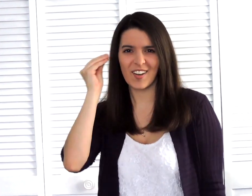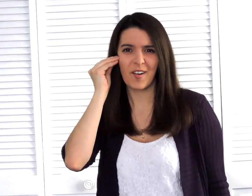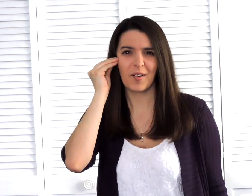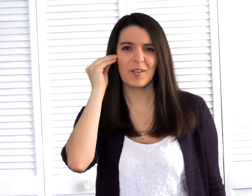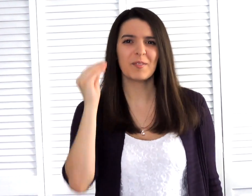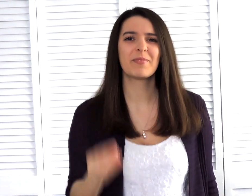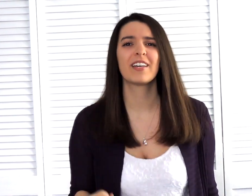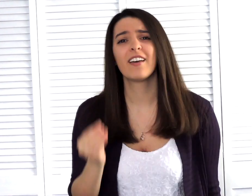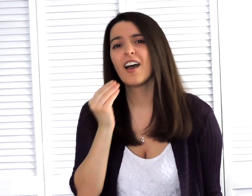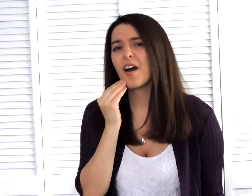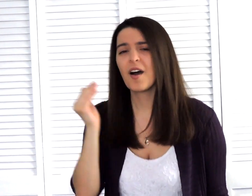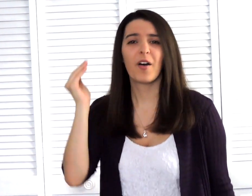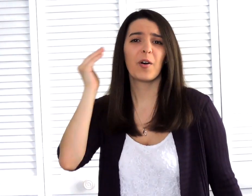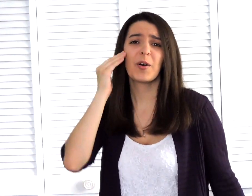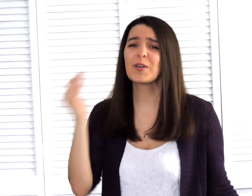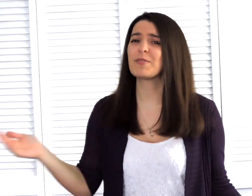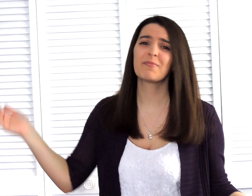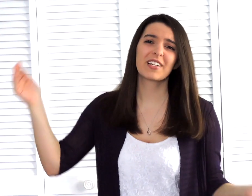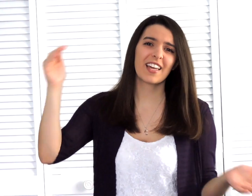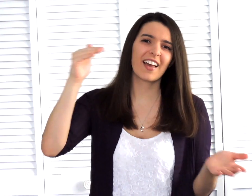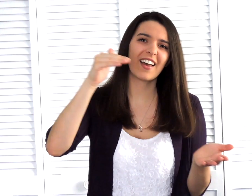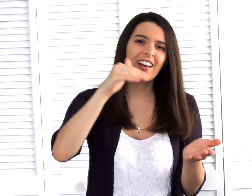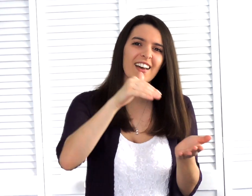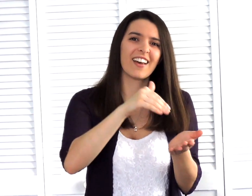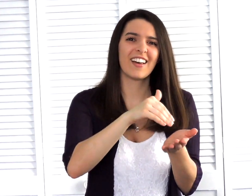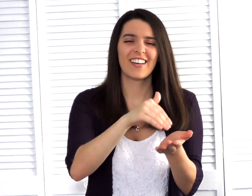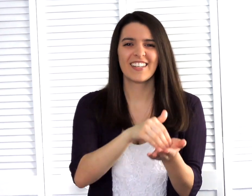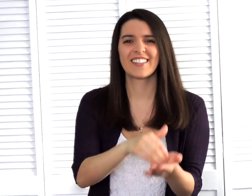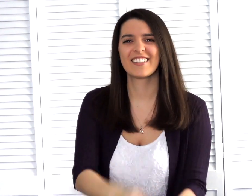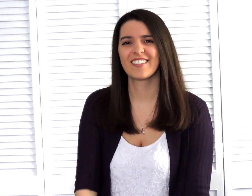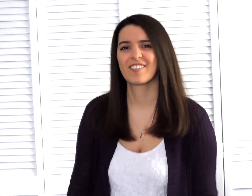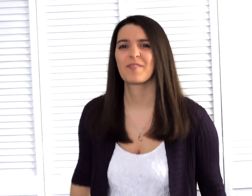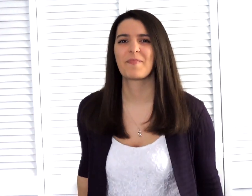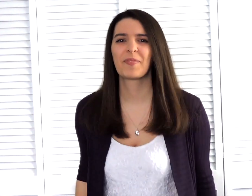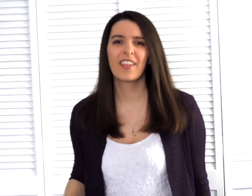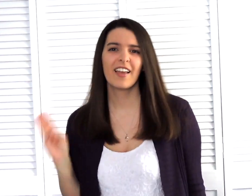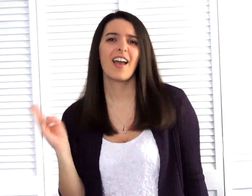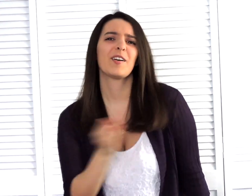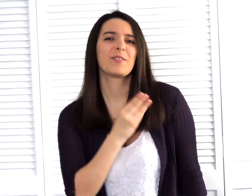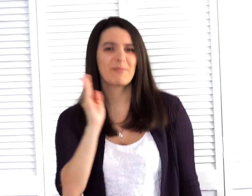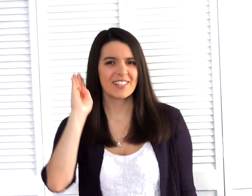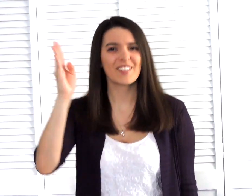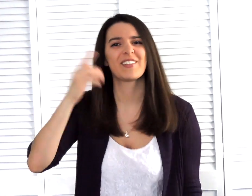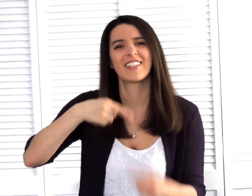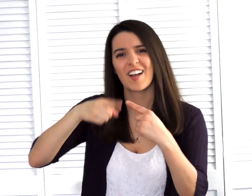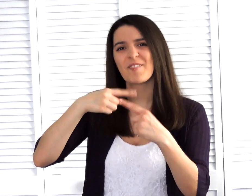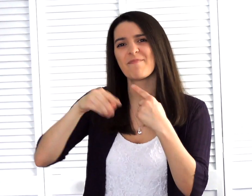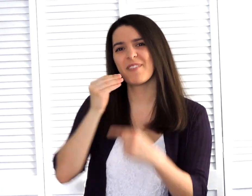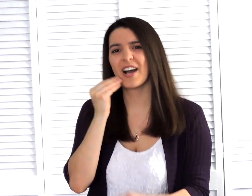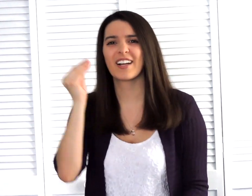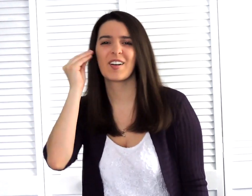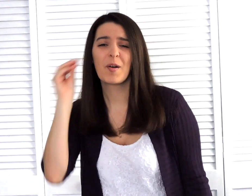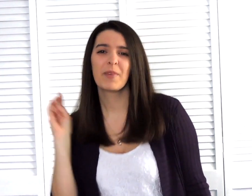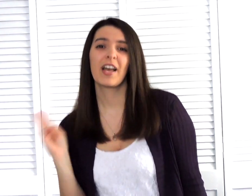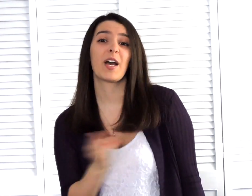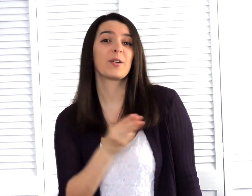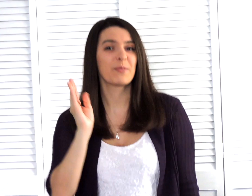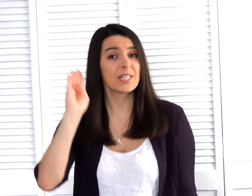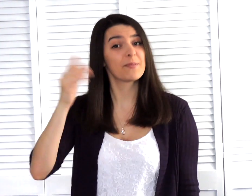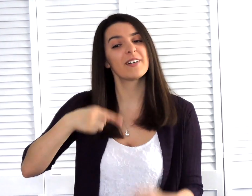home Oh, yeah And we will go now And we will